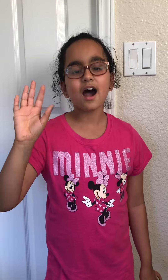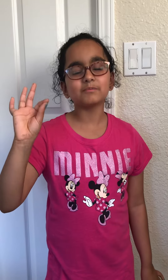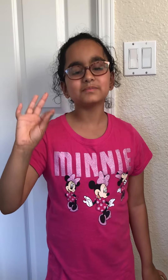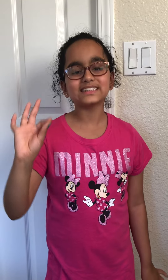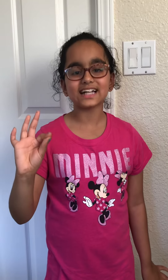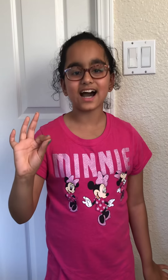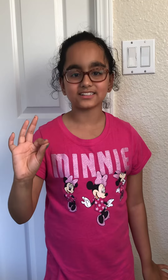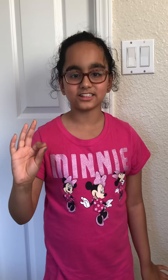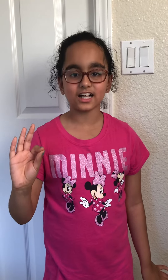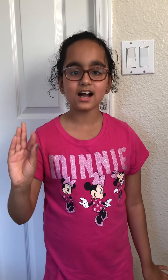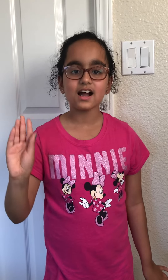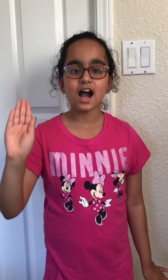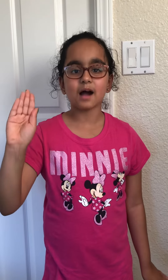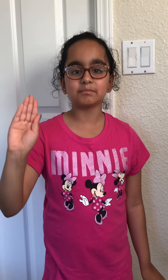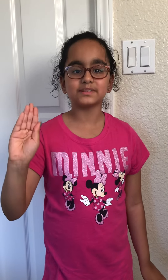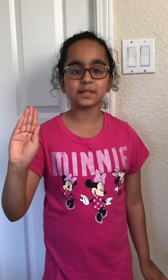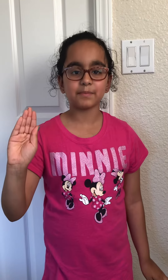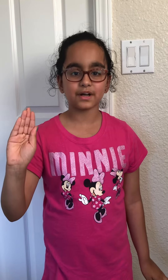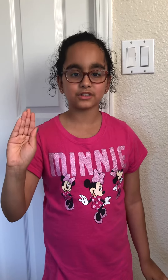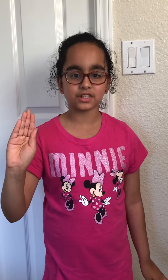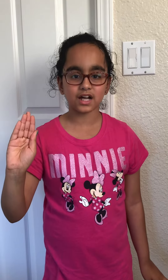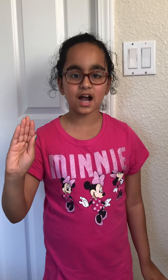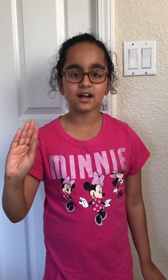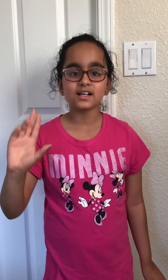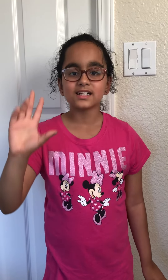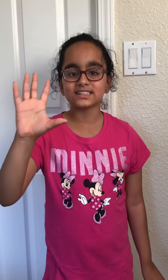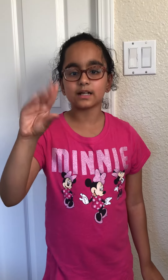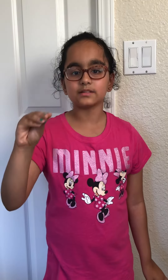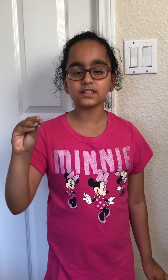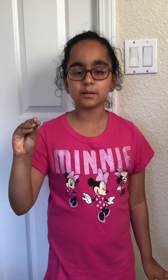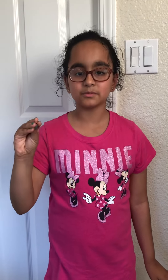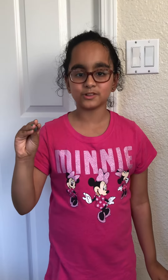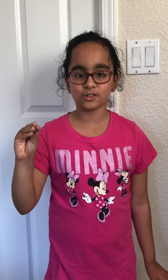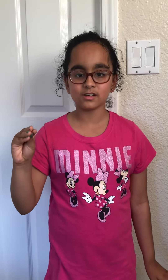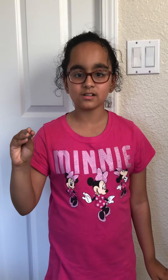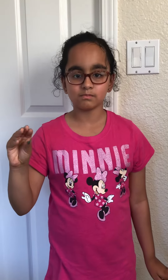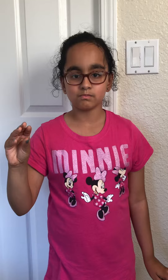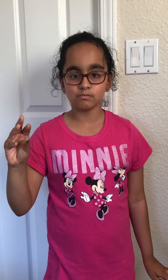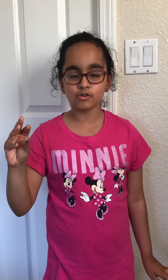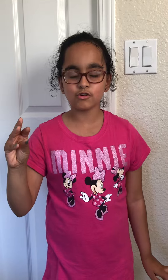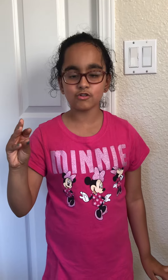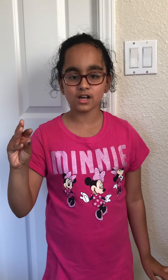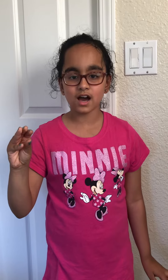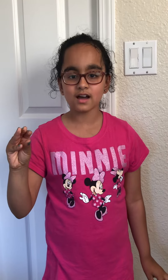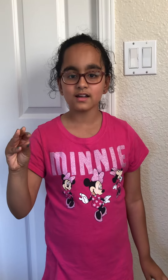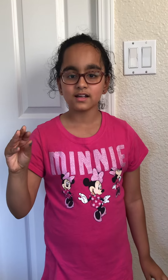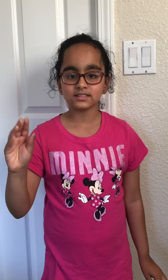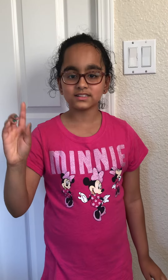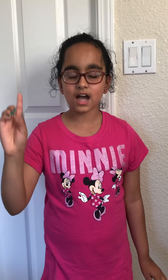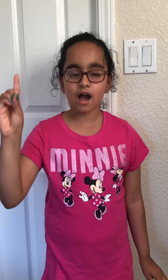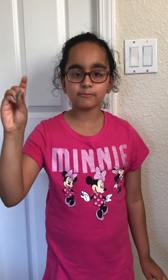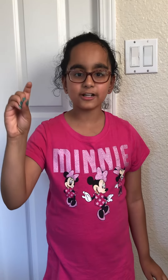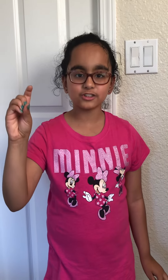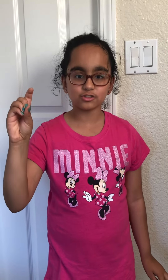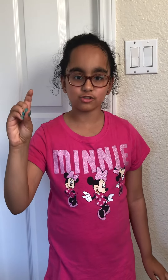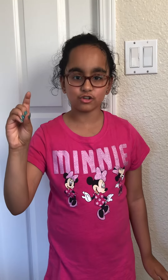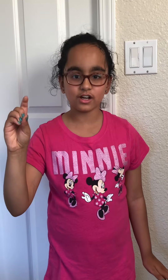Hamsasha, Hamsapakshaka, Sandamsha, Mukula, Tavrajura,